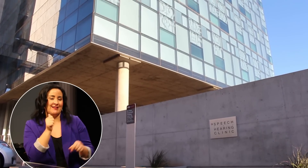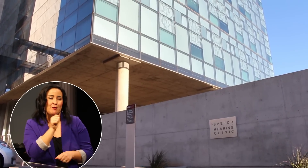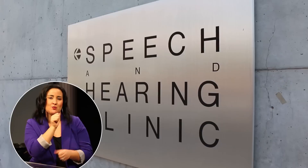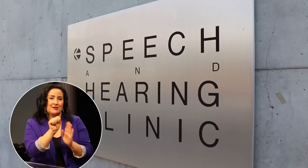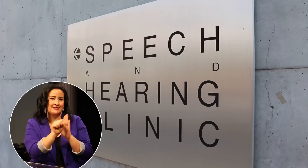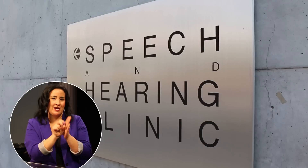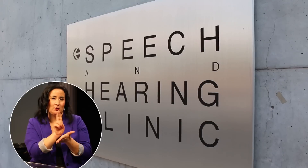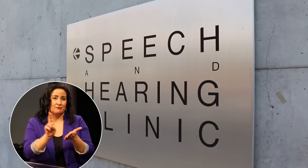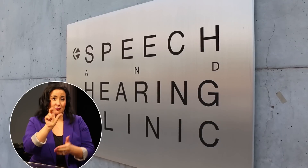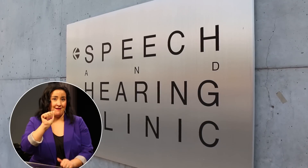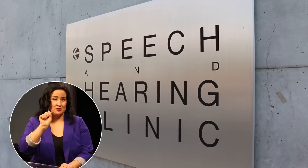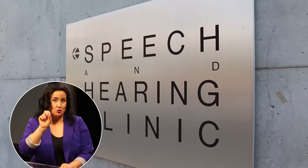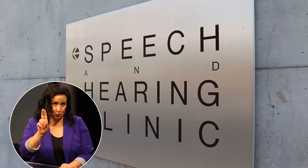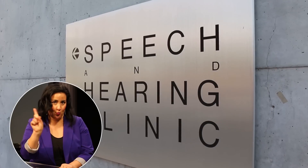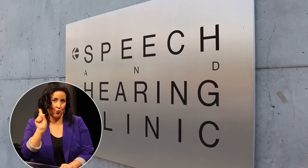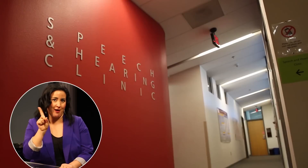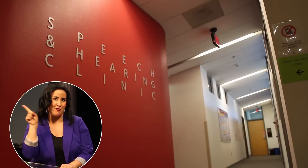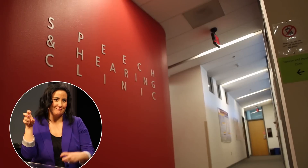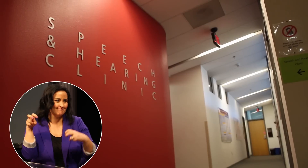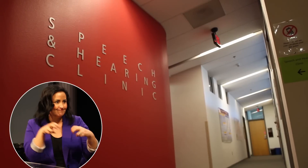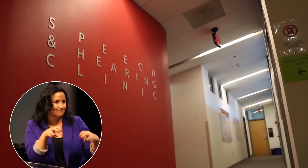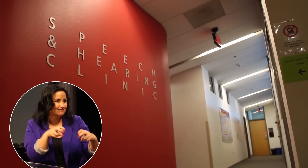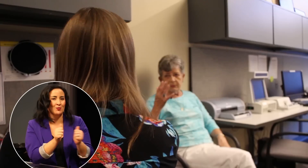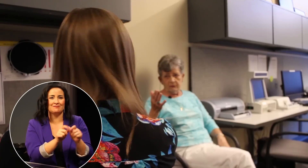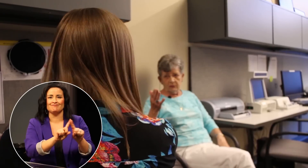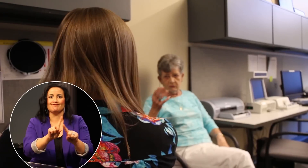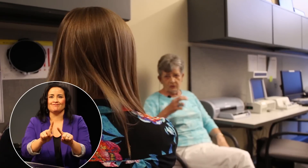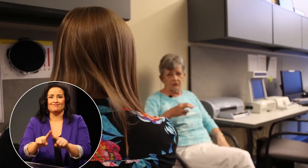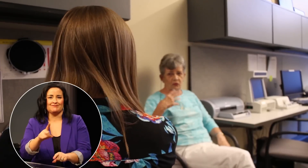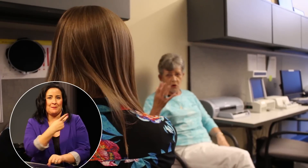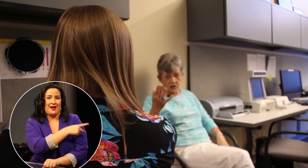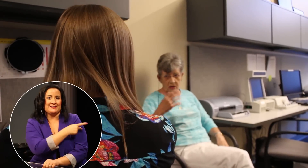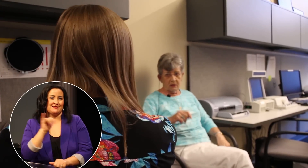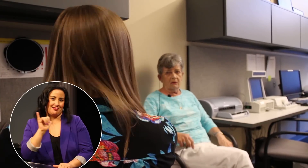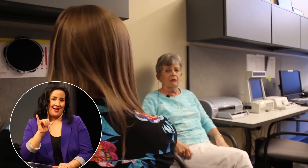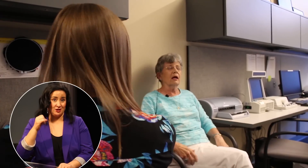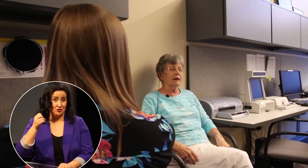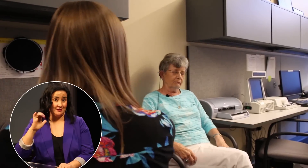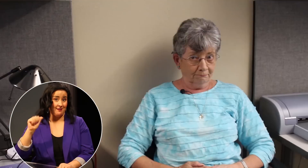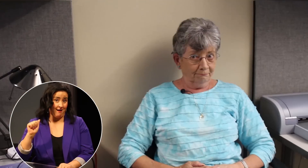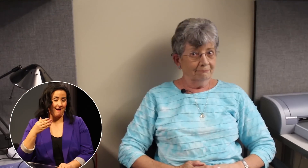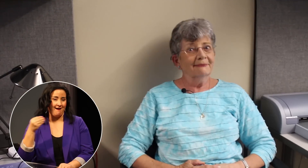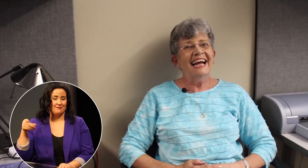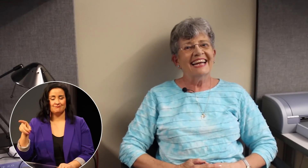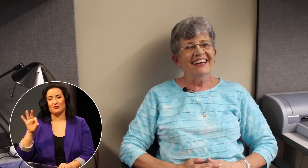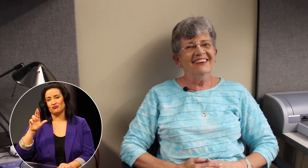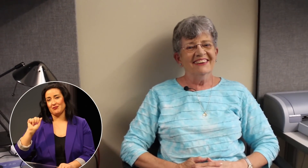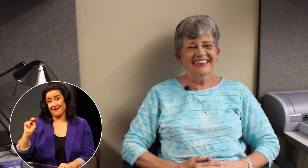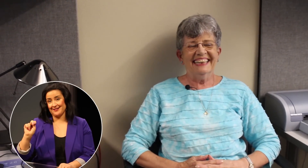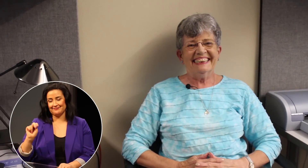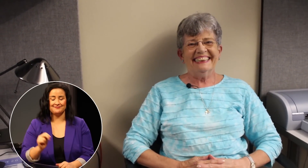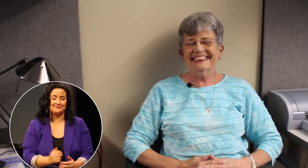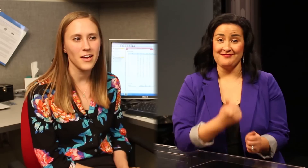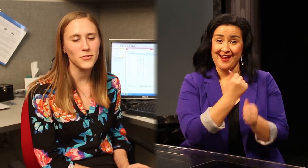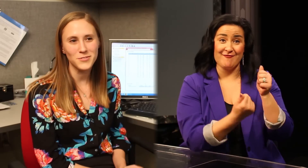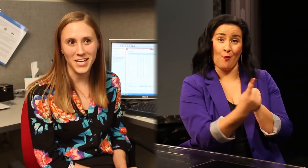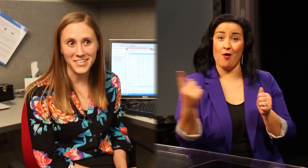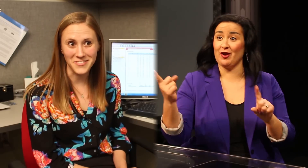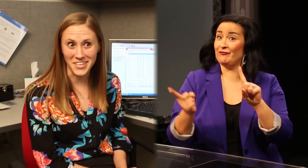where she meets with patients like Jessica and Fran everyone's activation